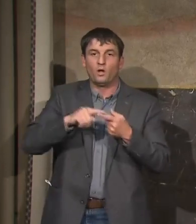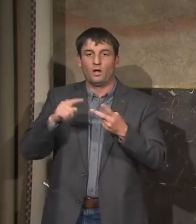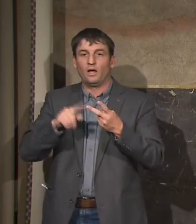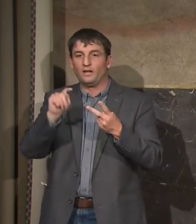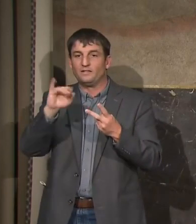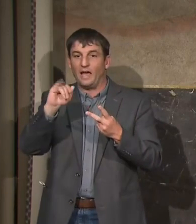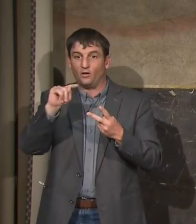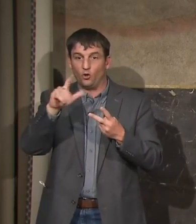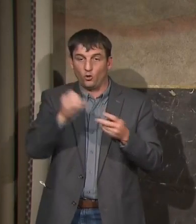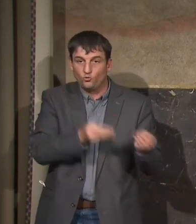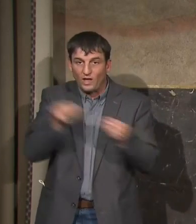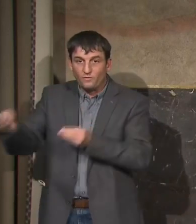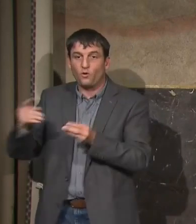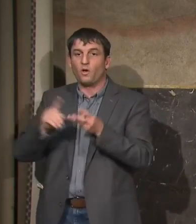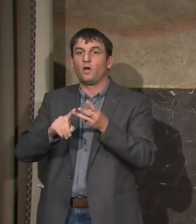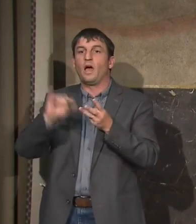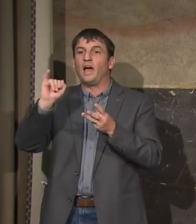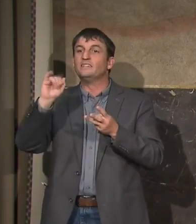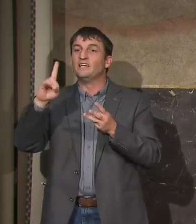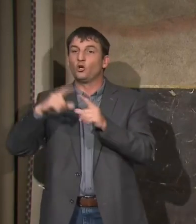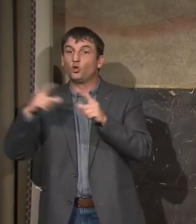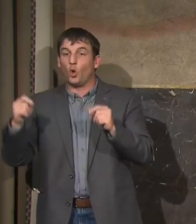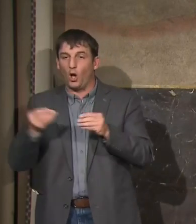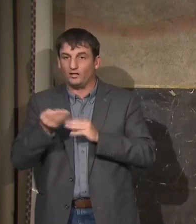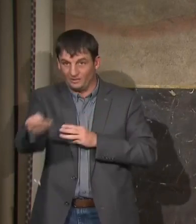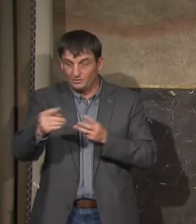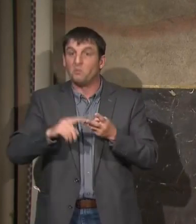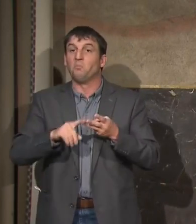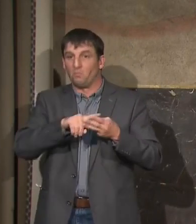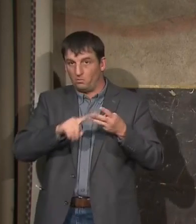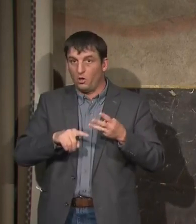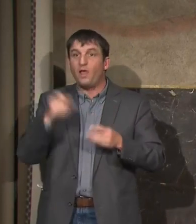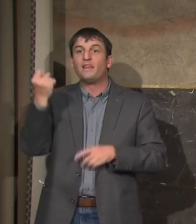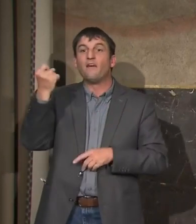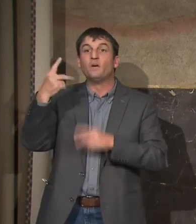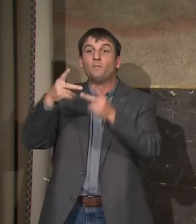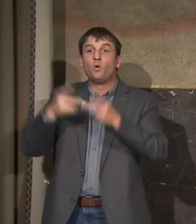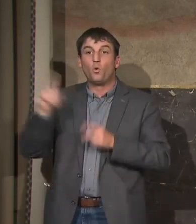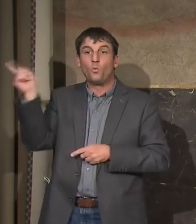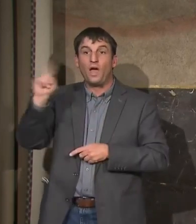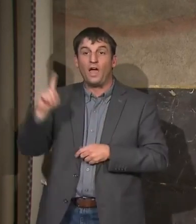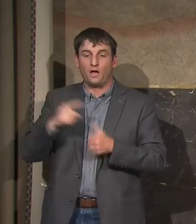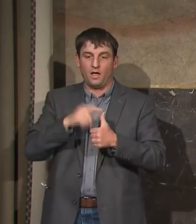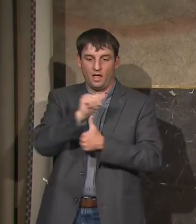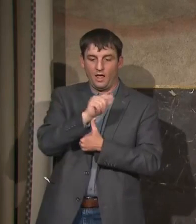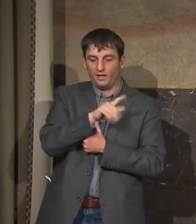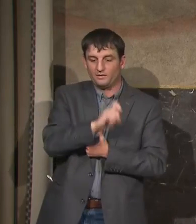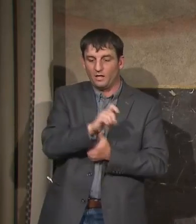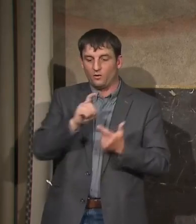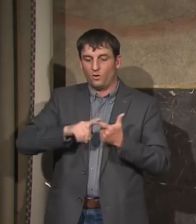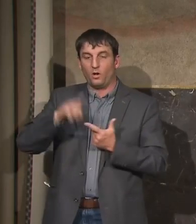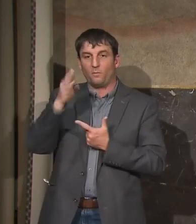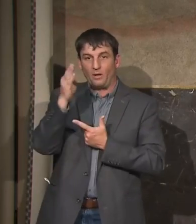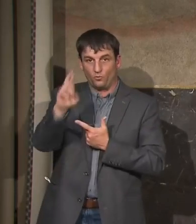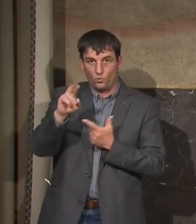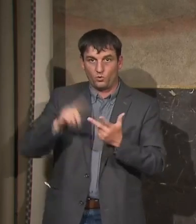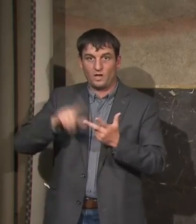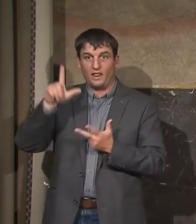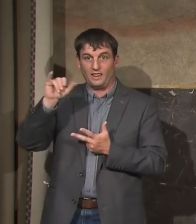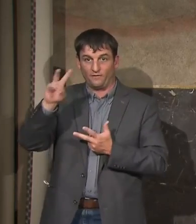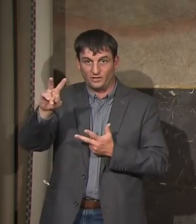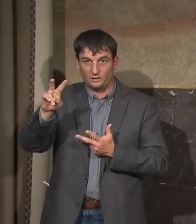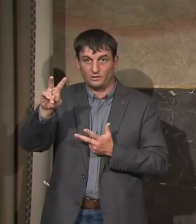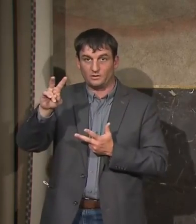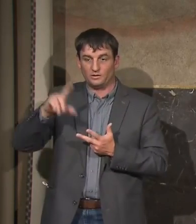and the issuance of identification cards. Those 11 locations are Alexandria, Baton Rouge, Livingston,